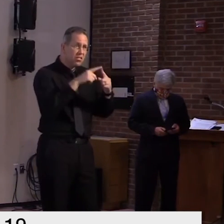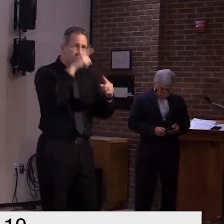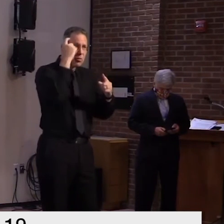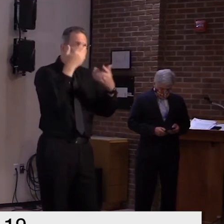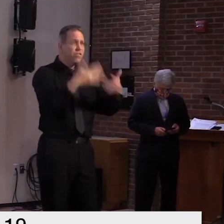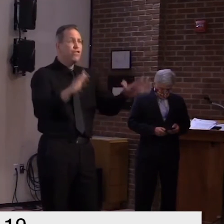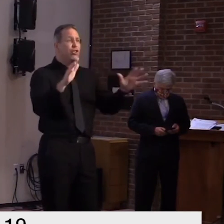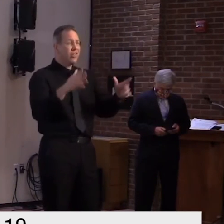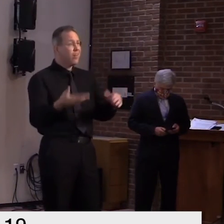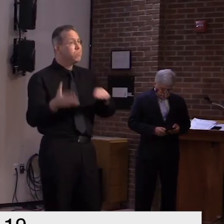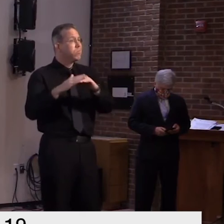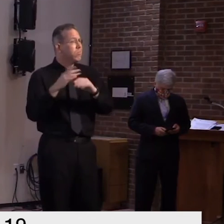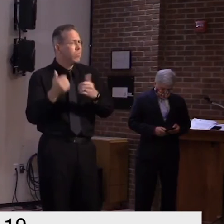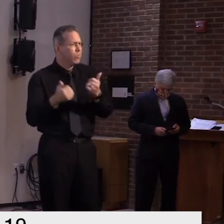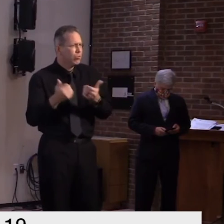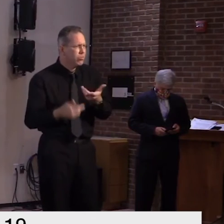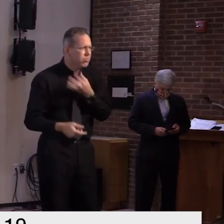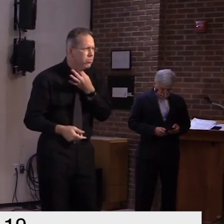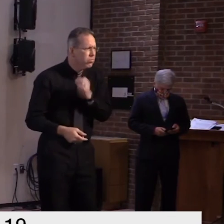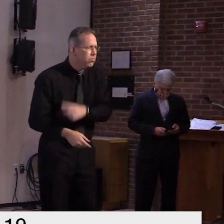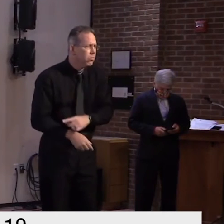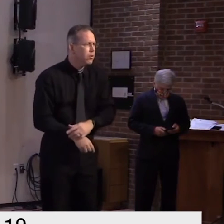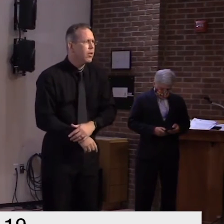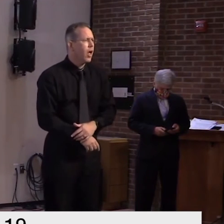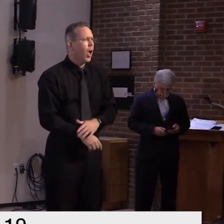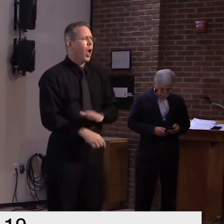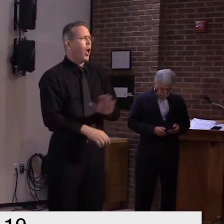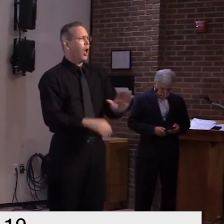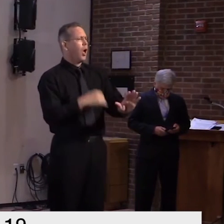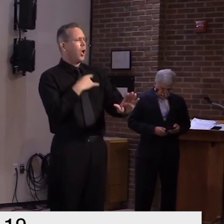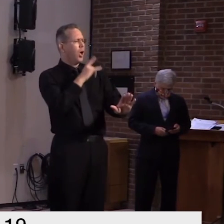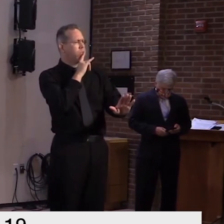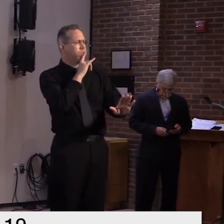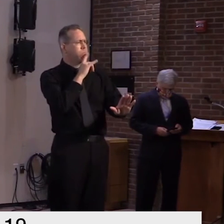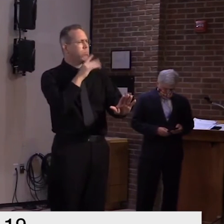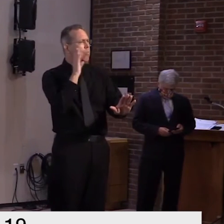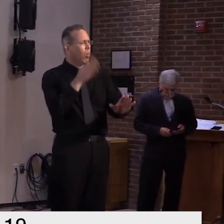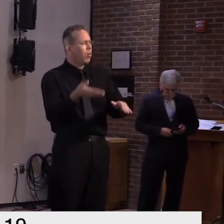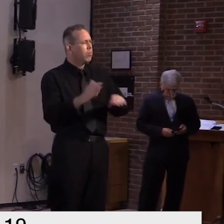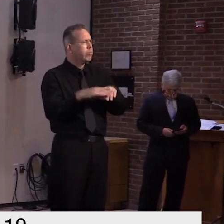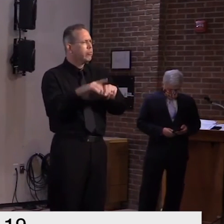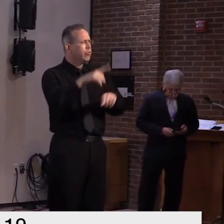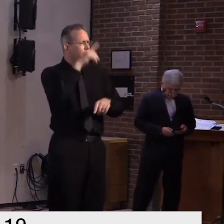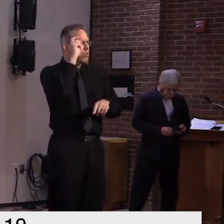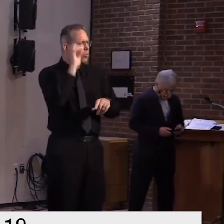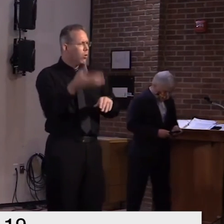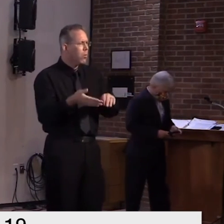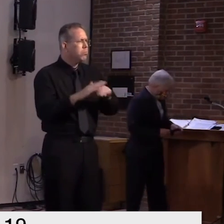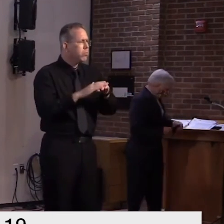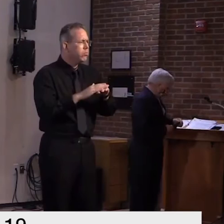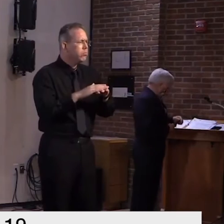that will be increased so not to a distant future okay great thank you